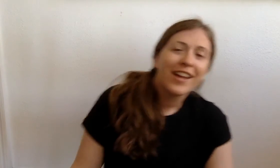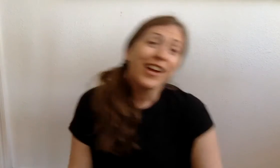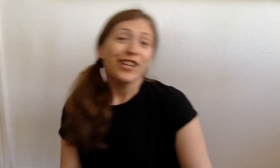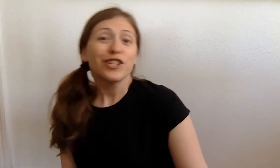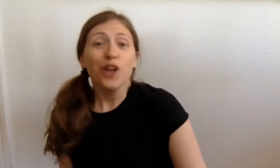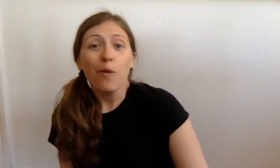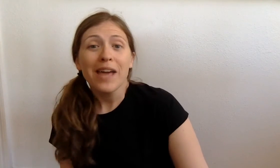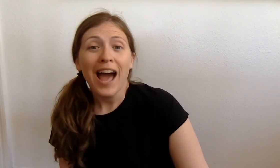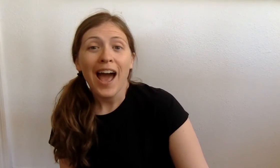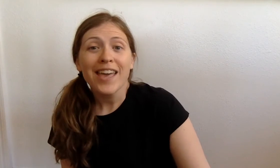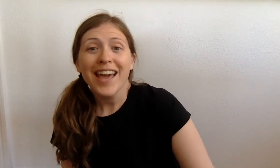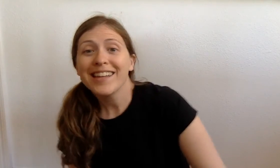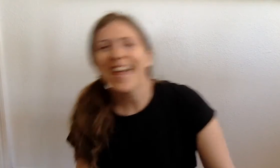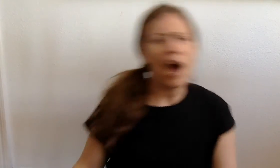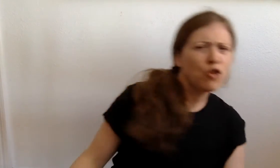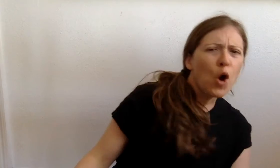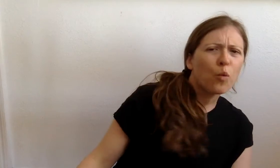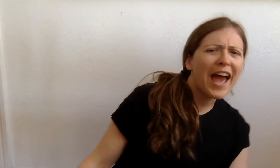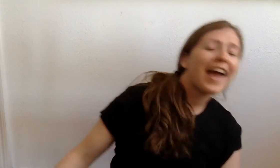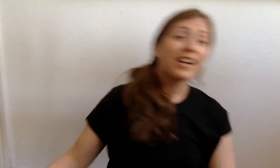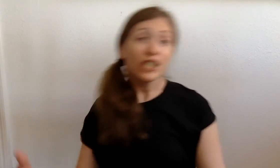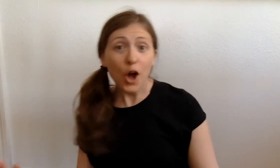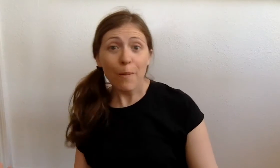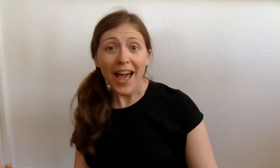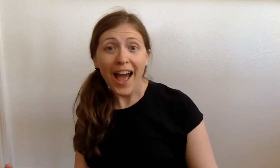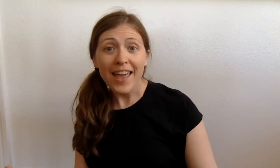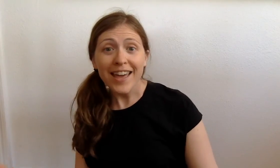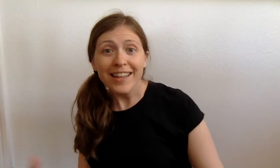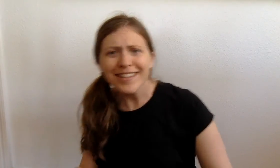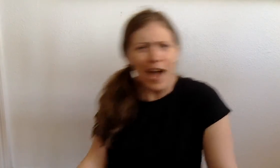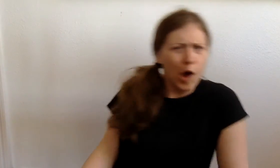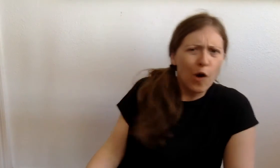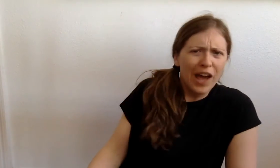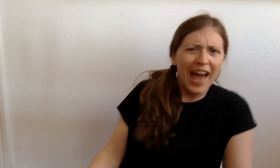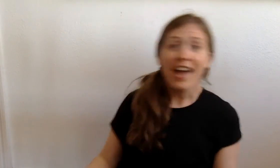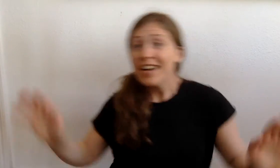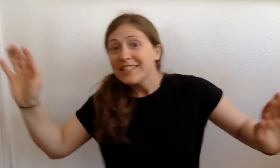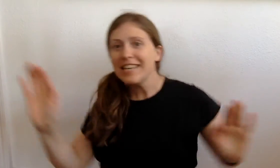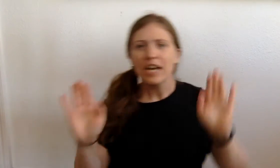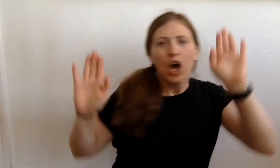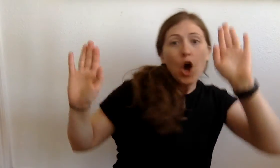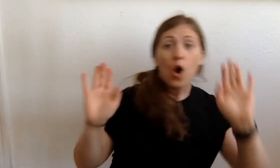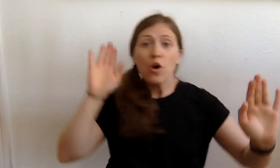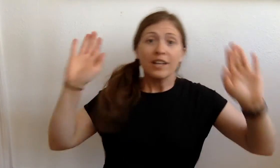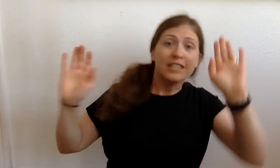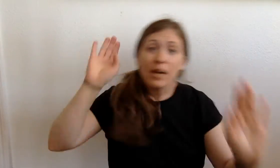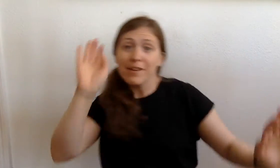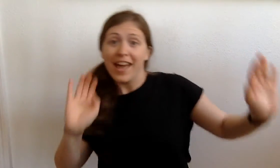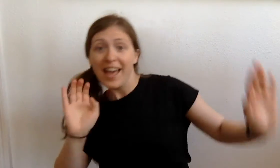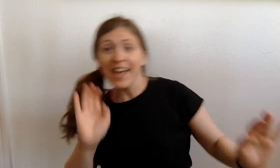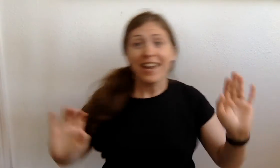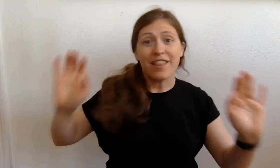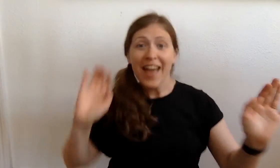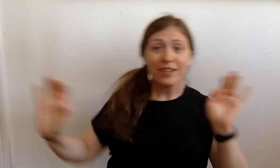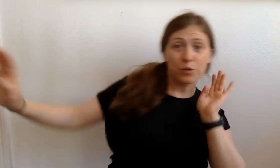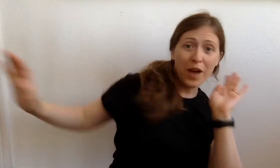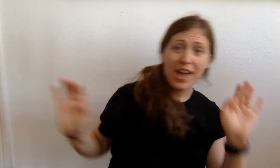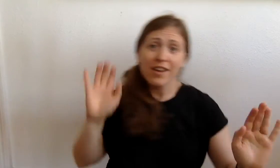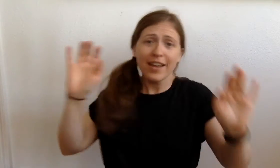Show me how you get down. No way. Show me how you get down. Okay. D-o-w-n and that's the way you get